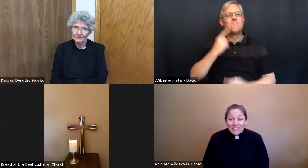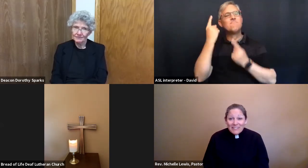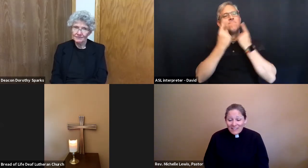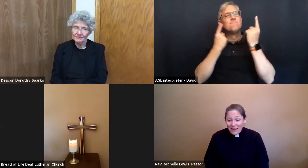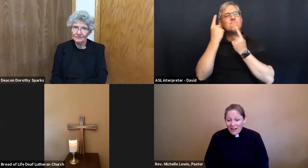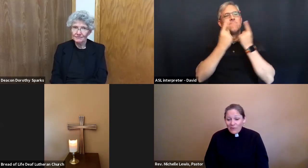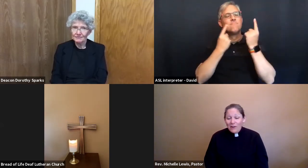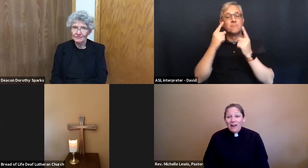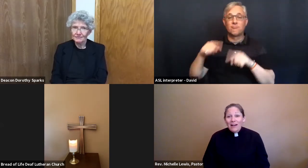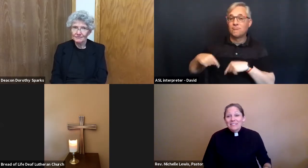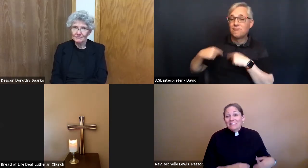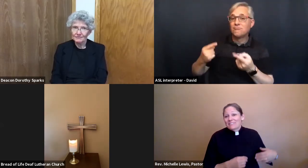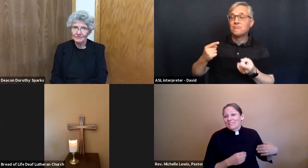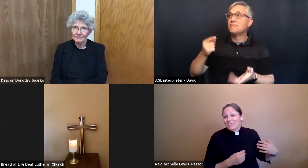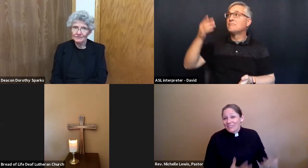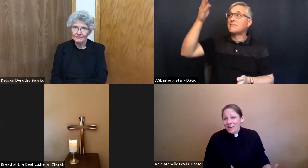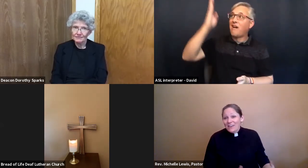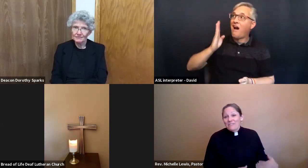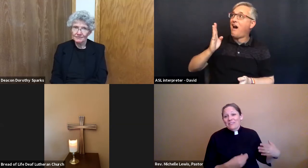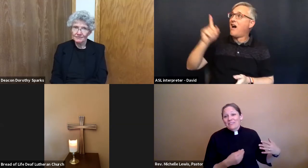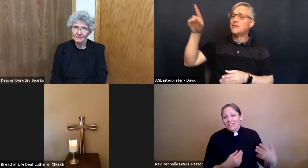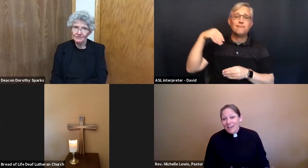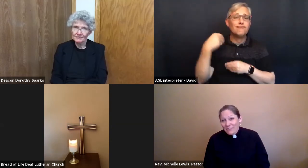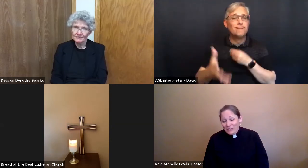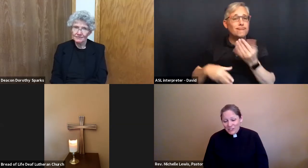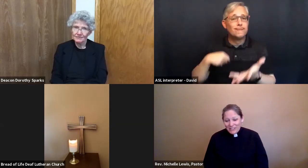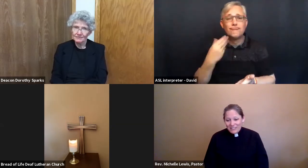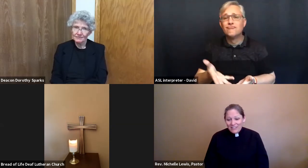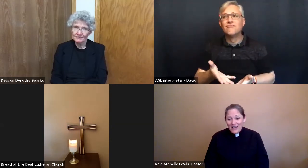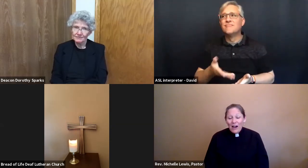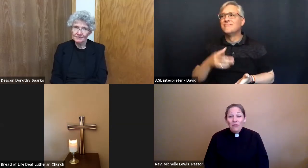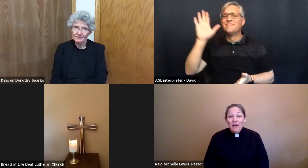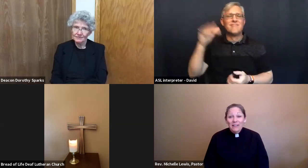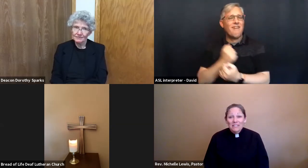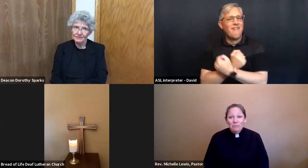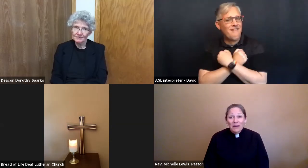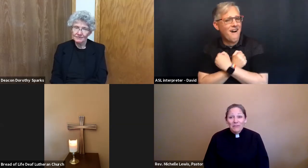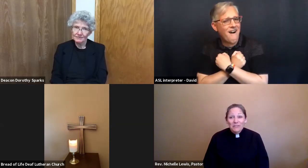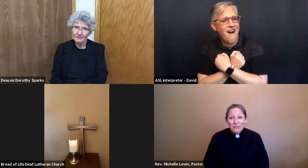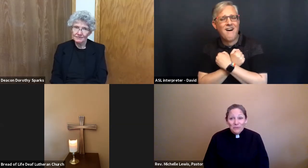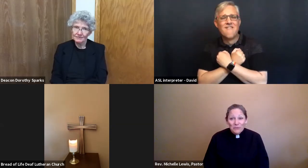how God's love and lavishness how that inspires you